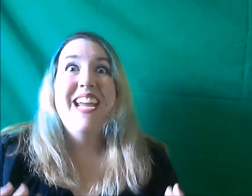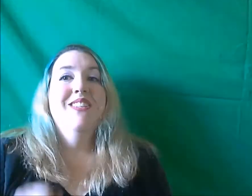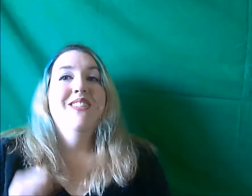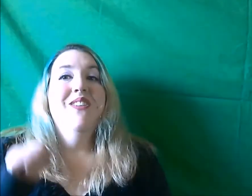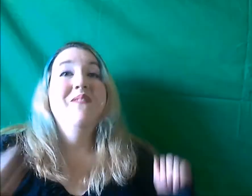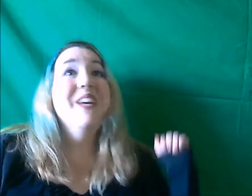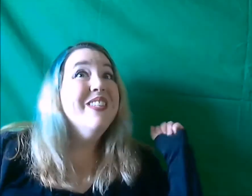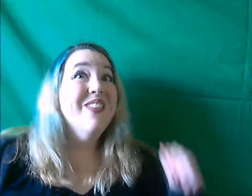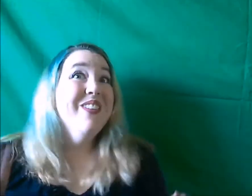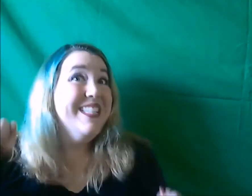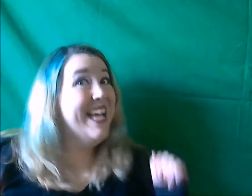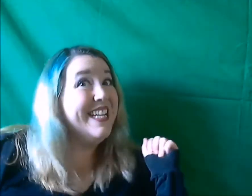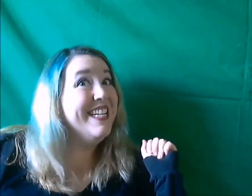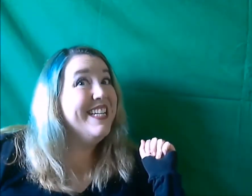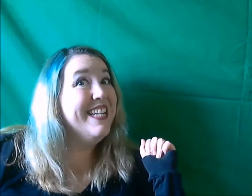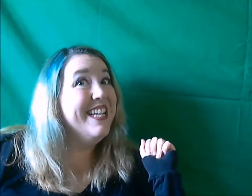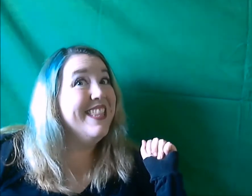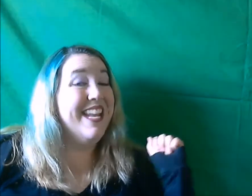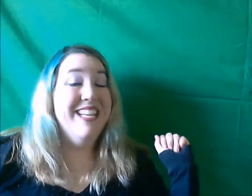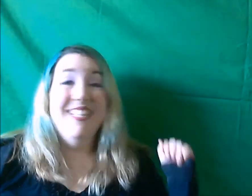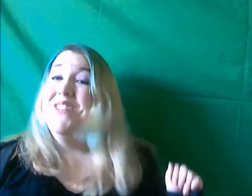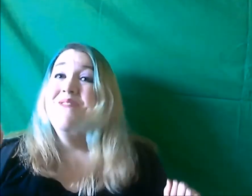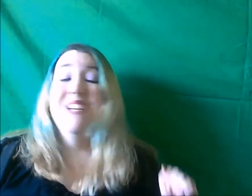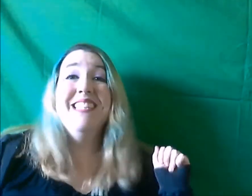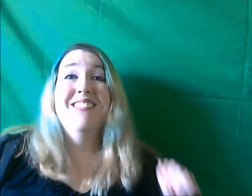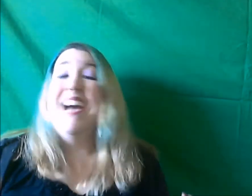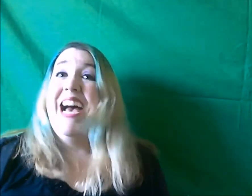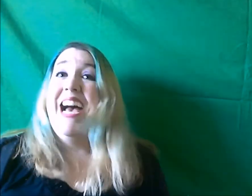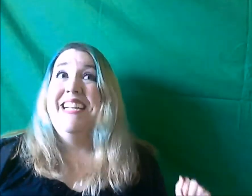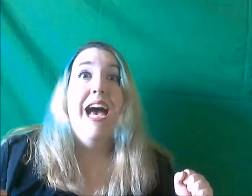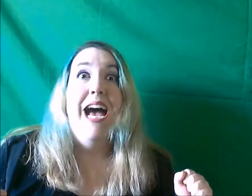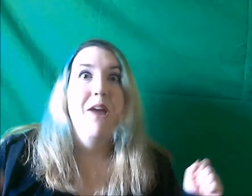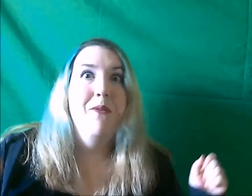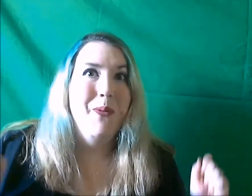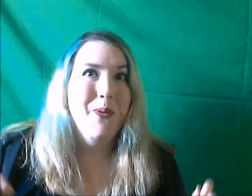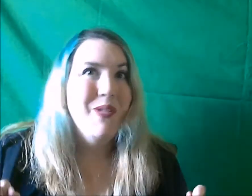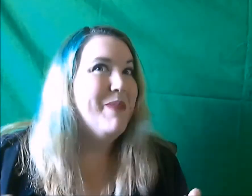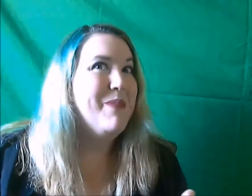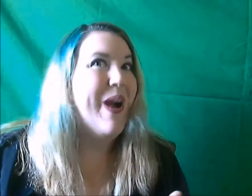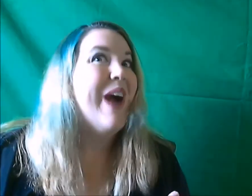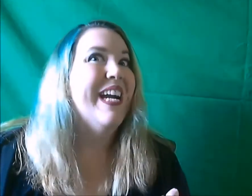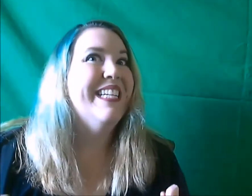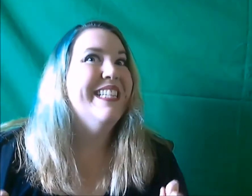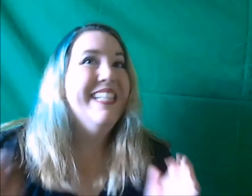So I felt so excited that I didn't want to hide. I recorded my progress. Yay!